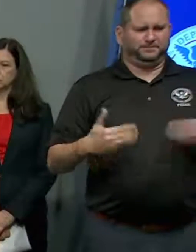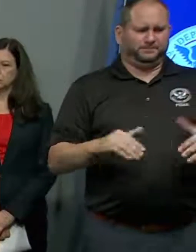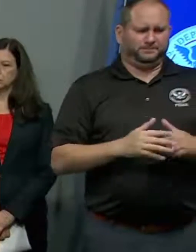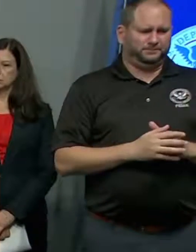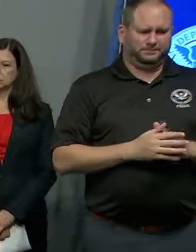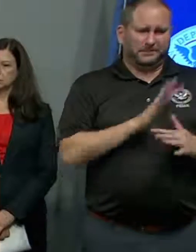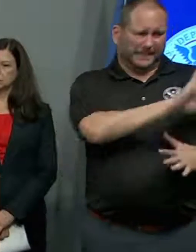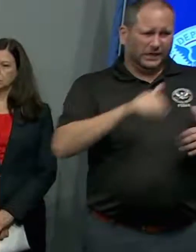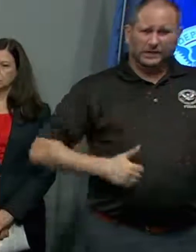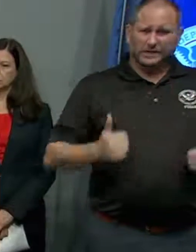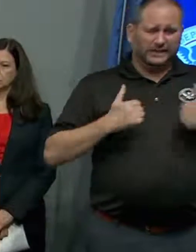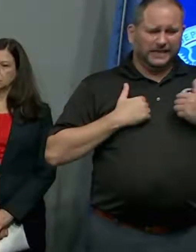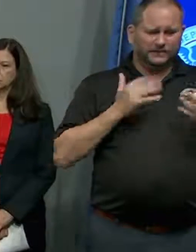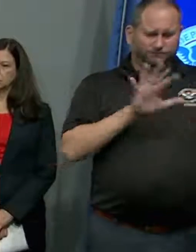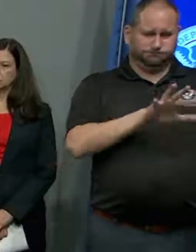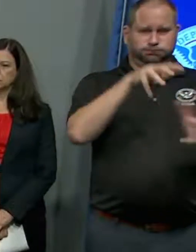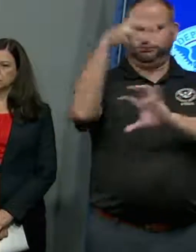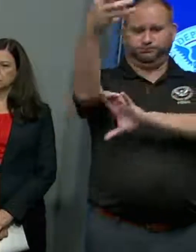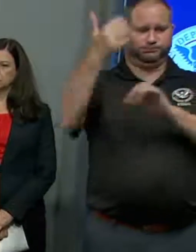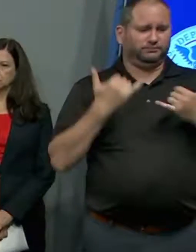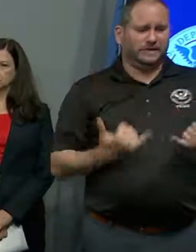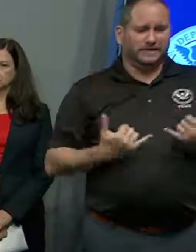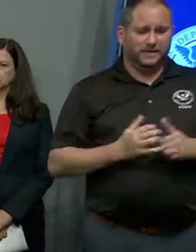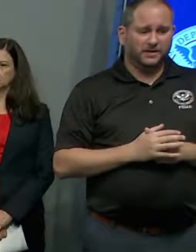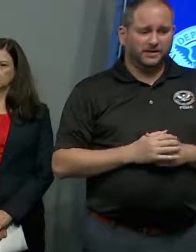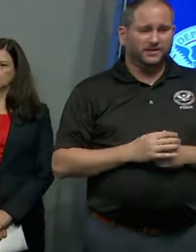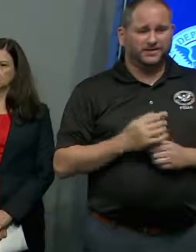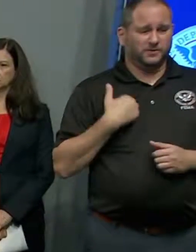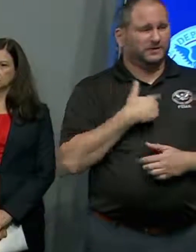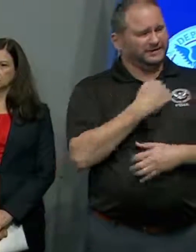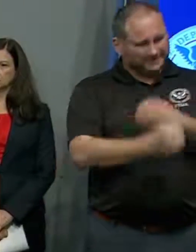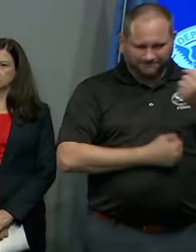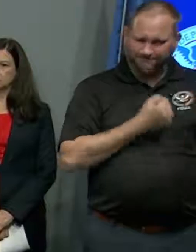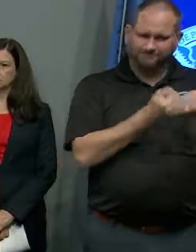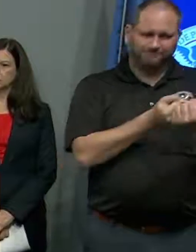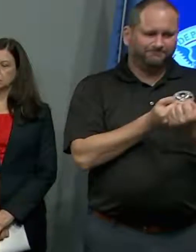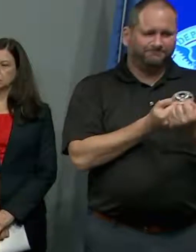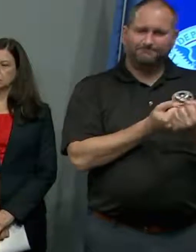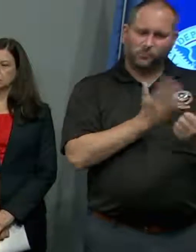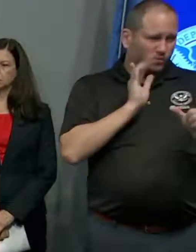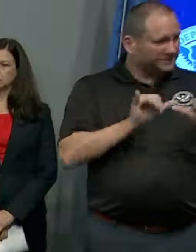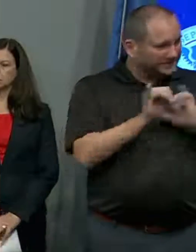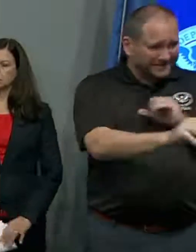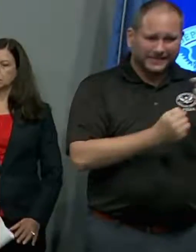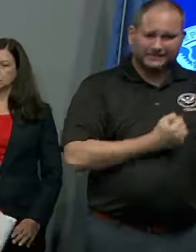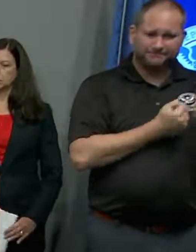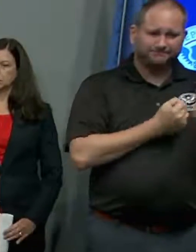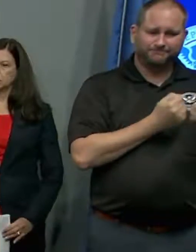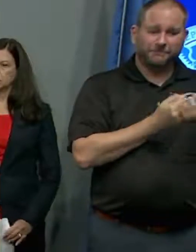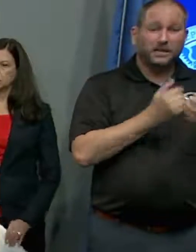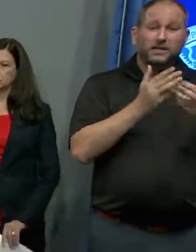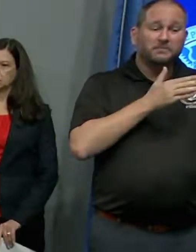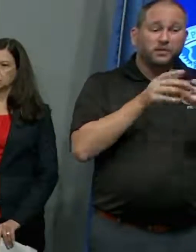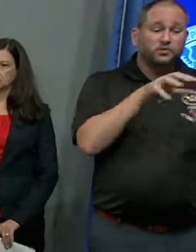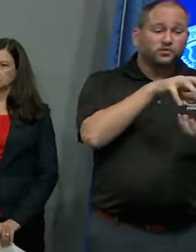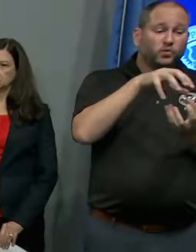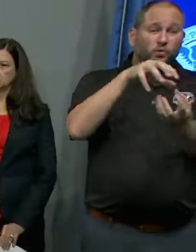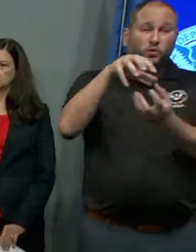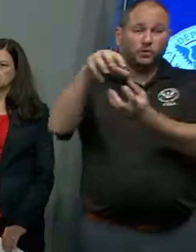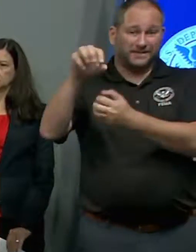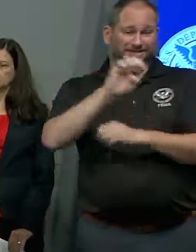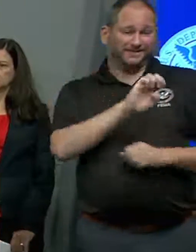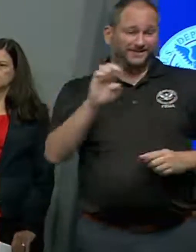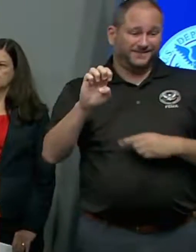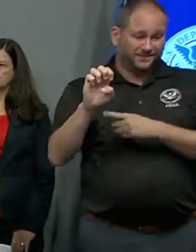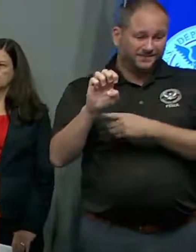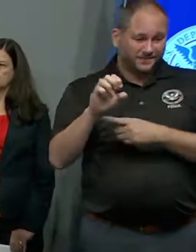down. So we will be there for as long as it takes. Now as the storm is starting to shift to the east, we will be able to shift our resources to